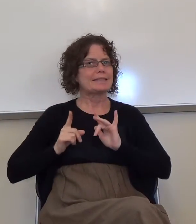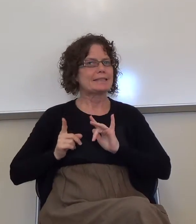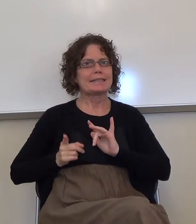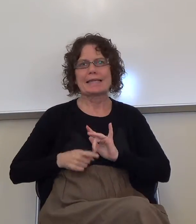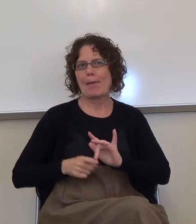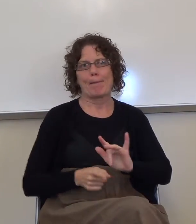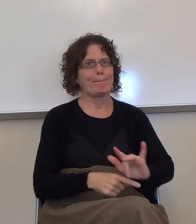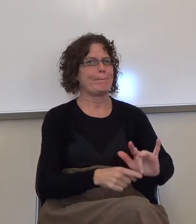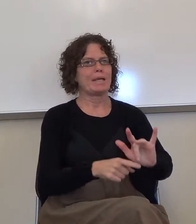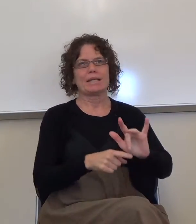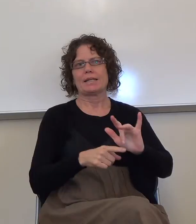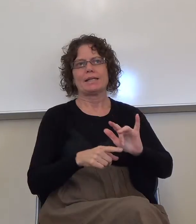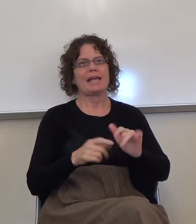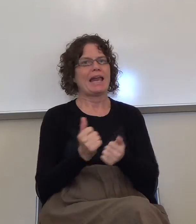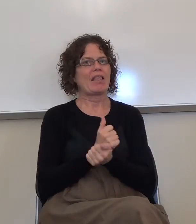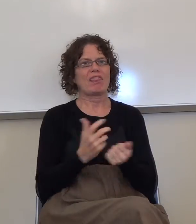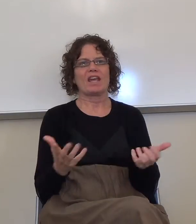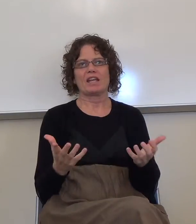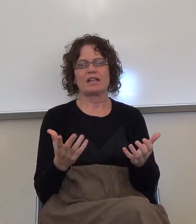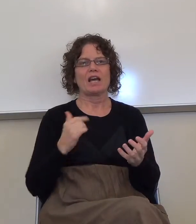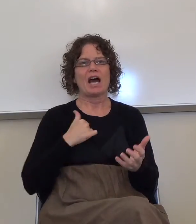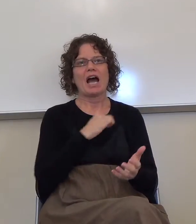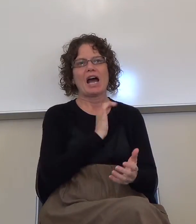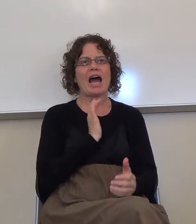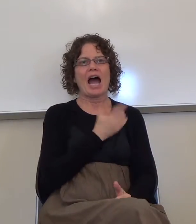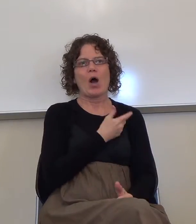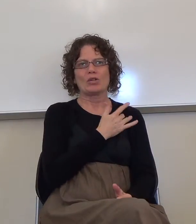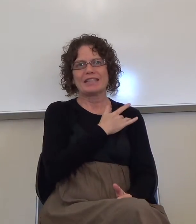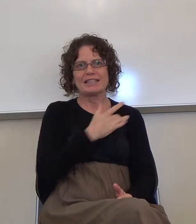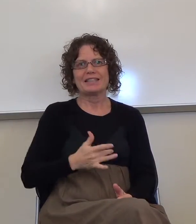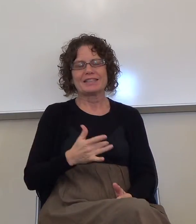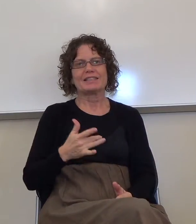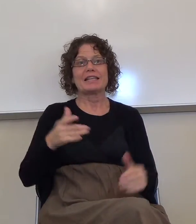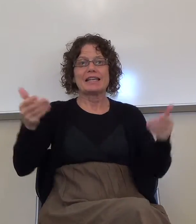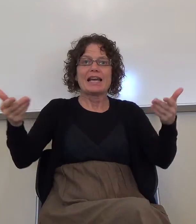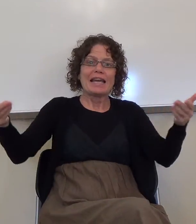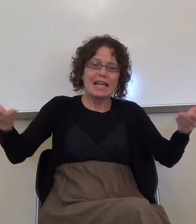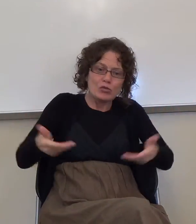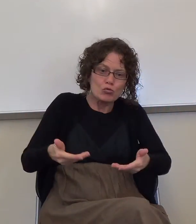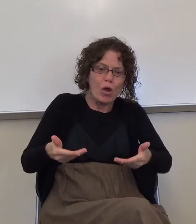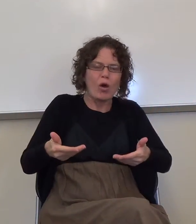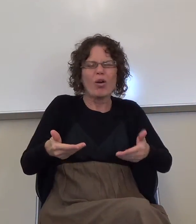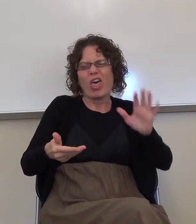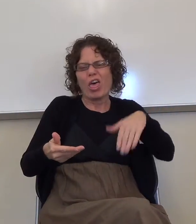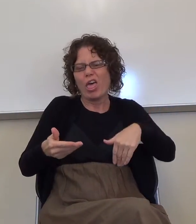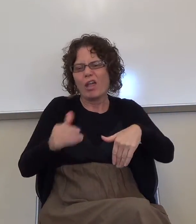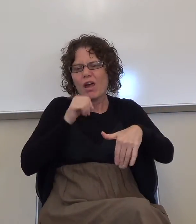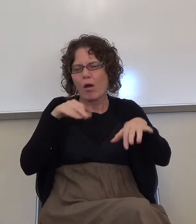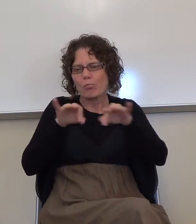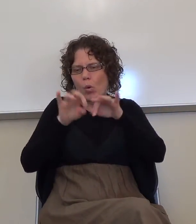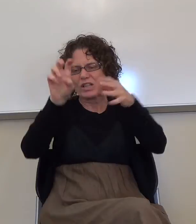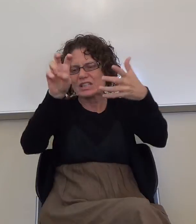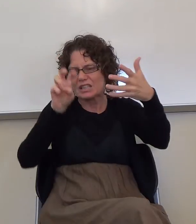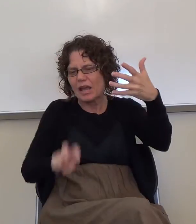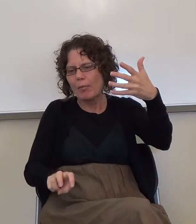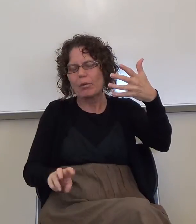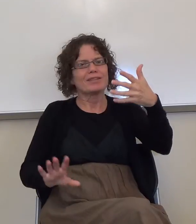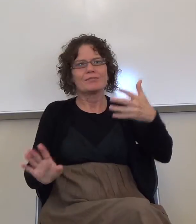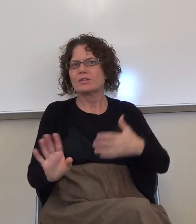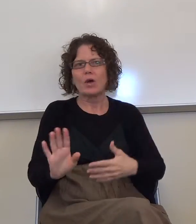Our tendency is to skip introductions and that kind of stuff. But, this is important. It's going to tell